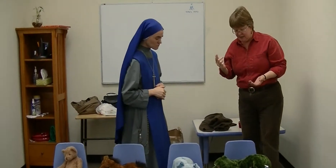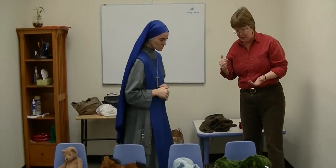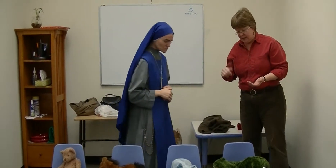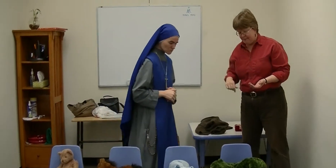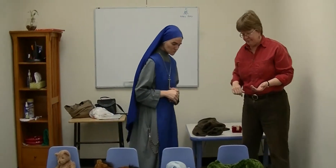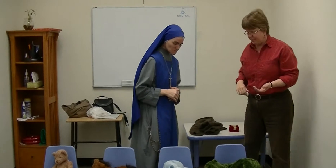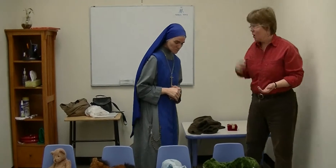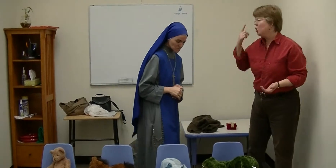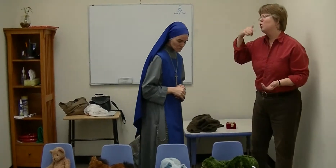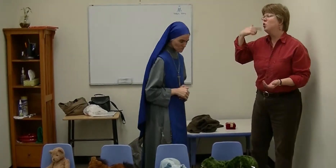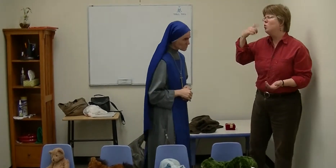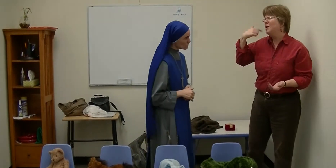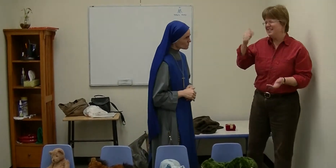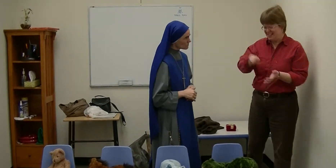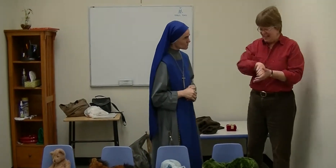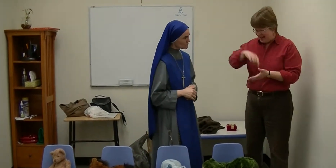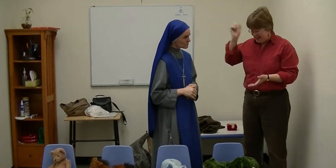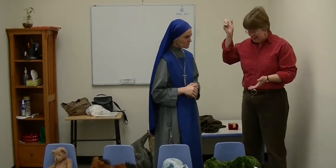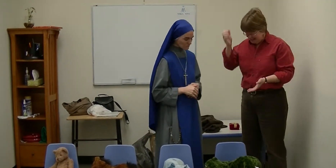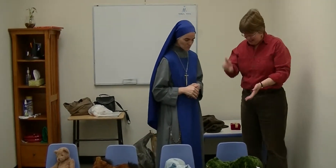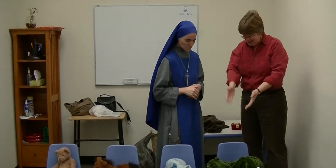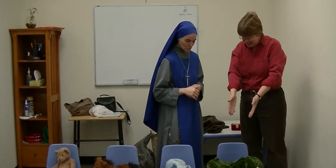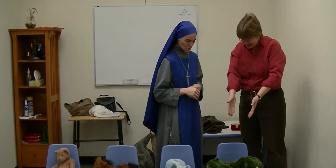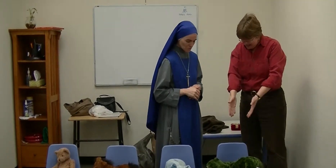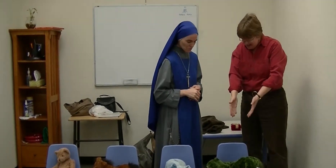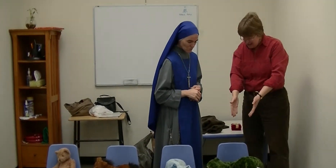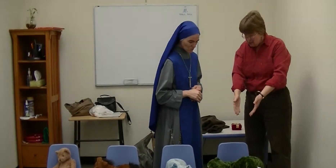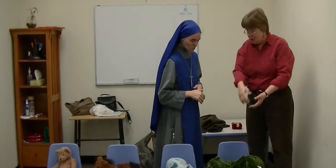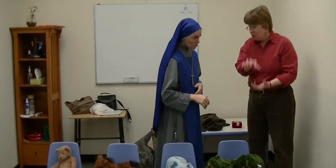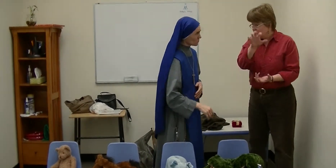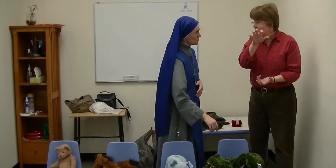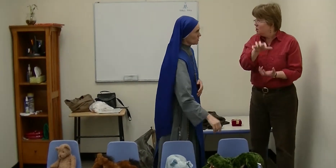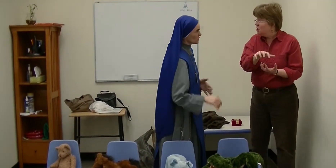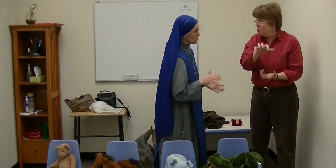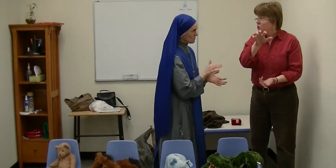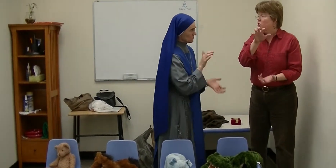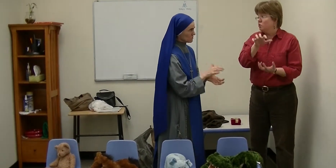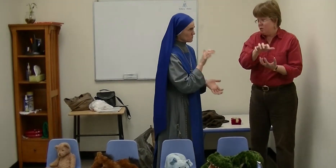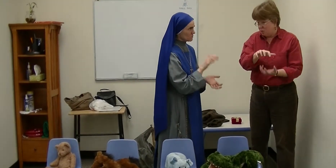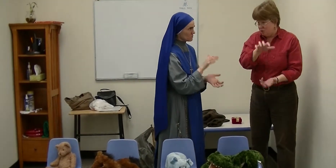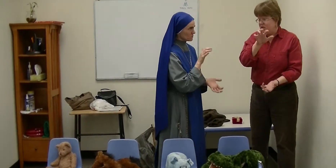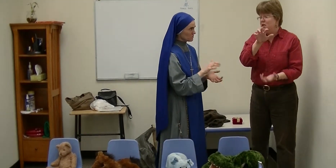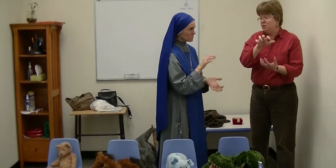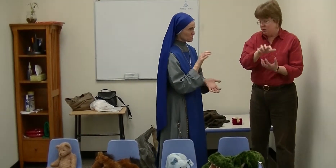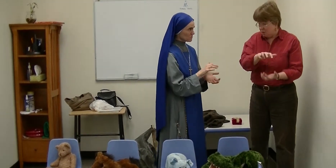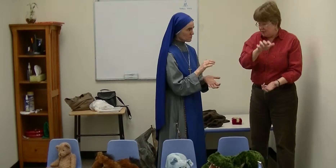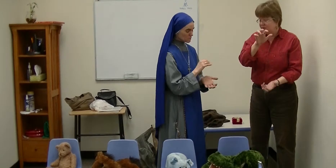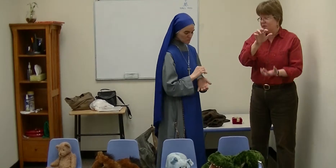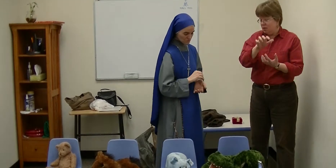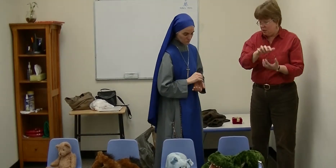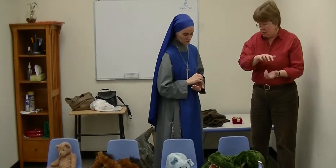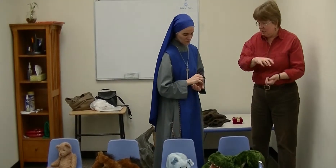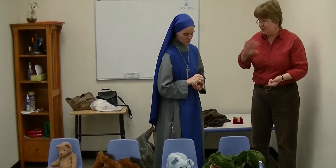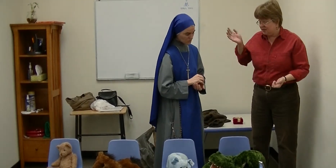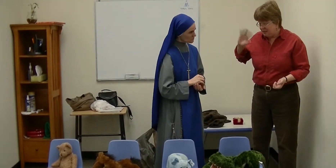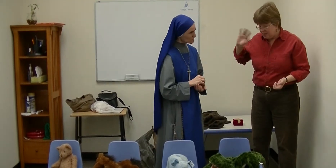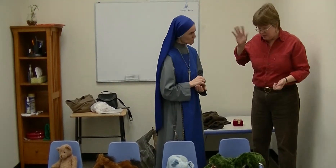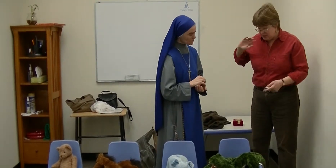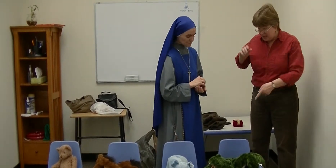Veni. Quis est? Crocodilus. Crocodilus. Uh-huh. Saluta